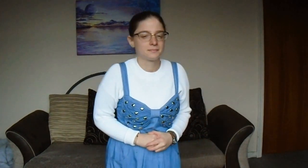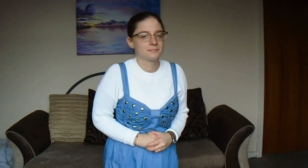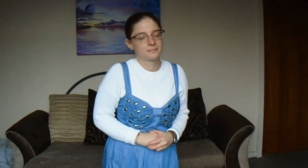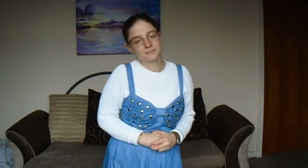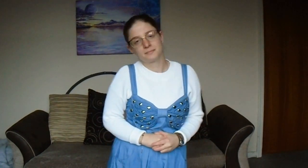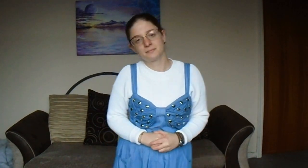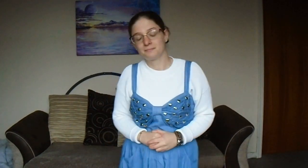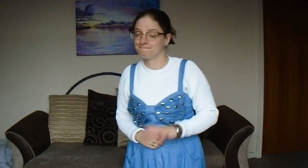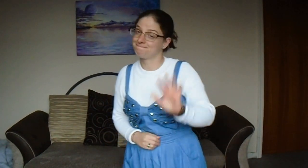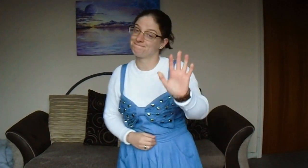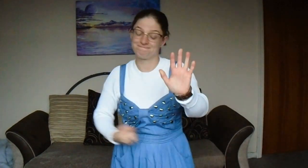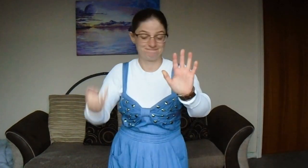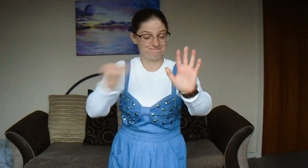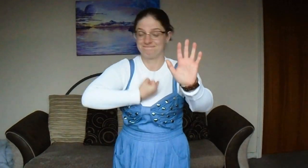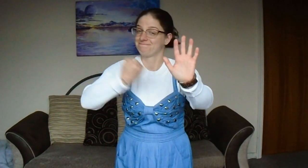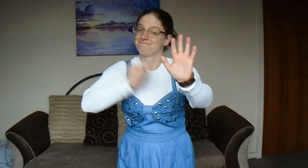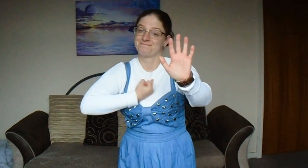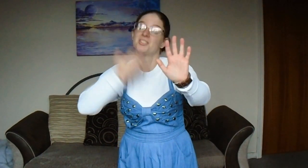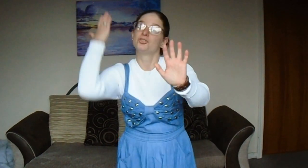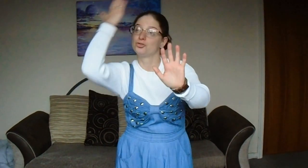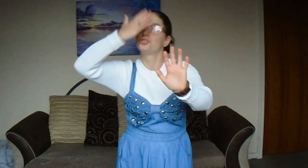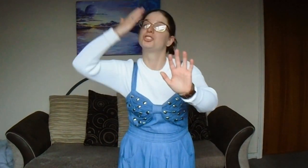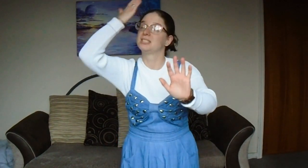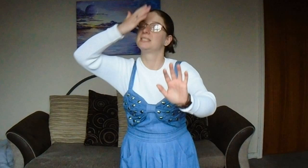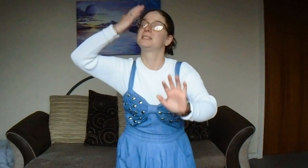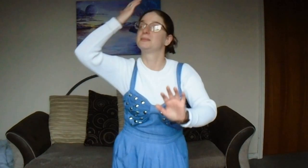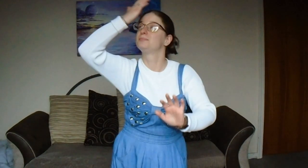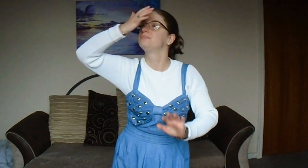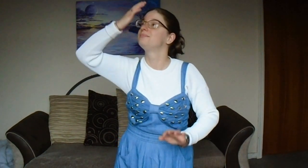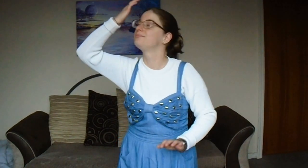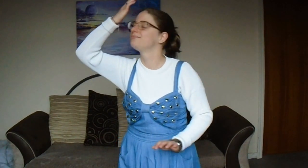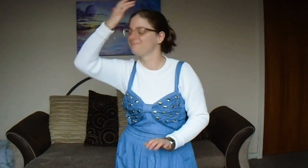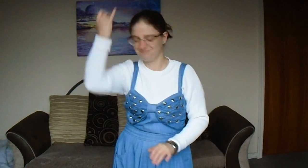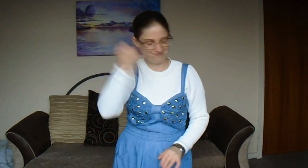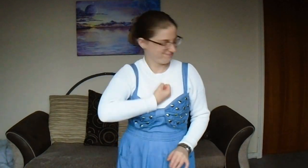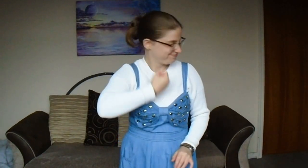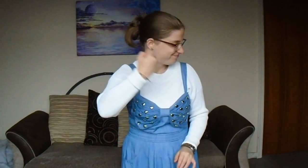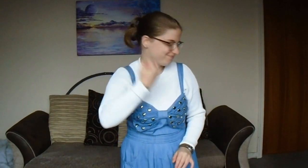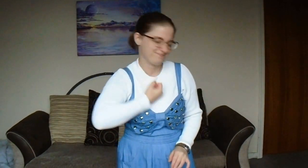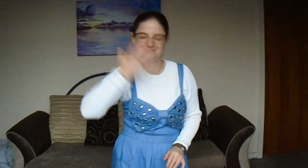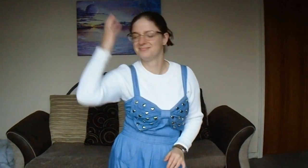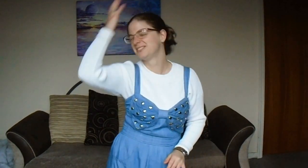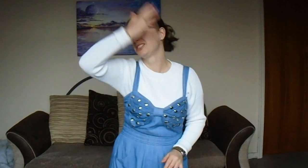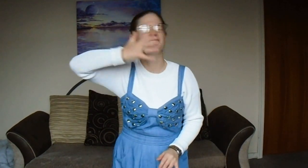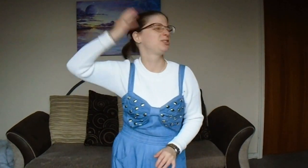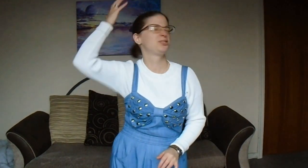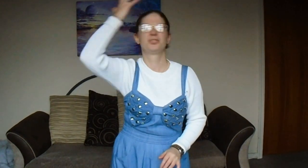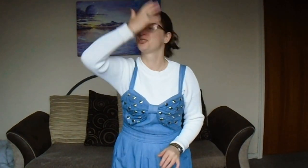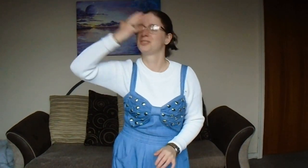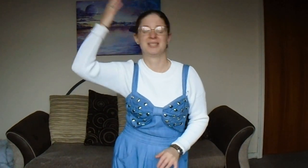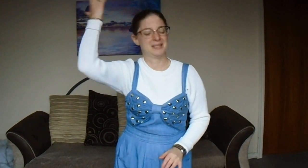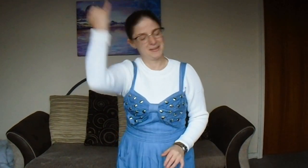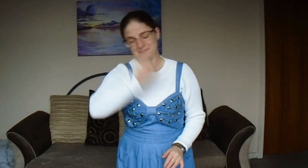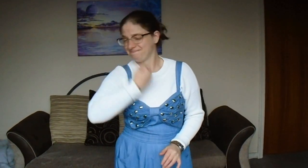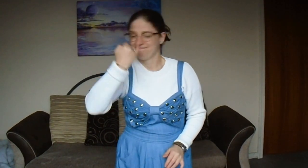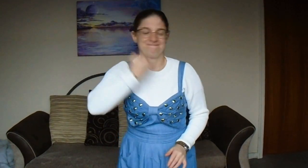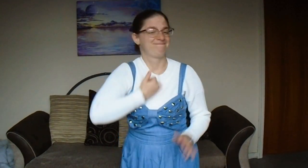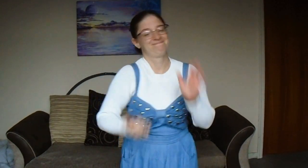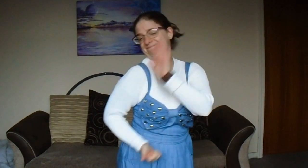That was just a dream That was just a dream That's me